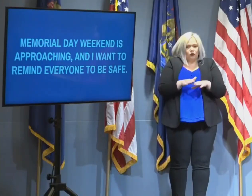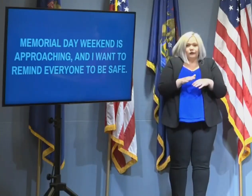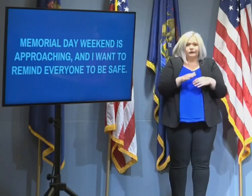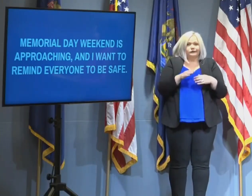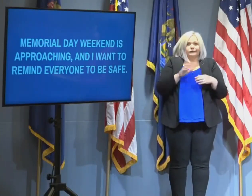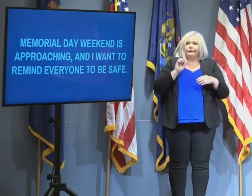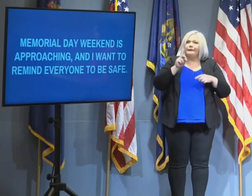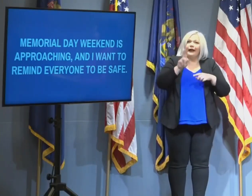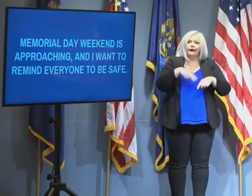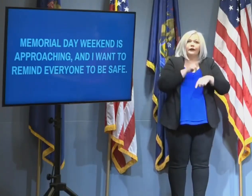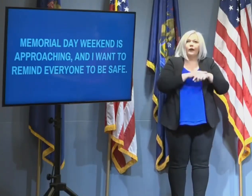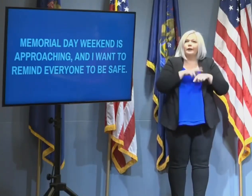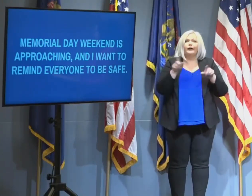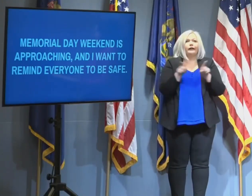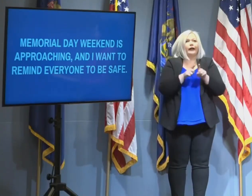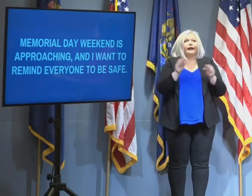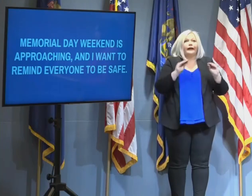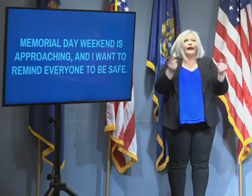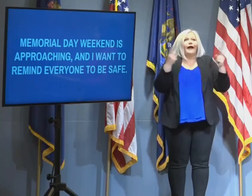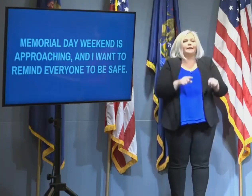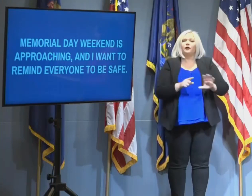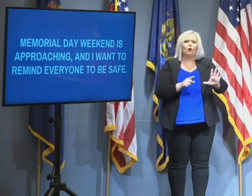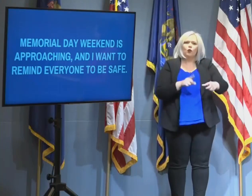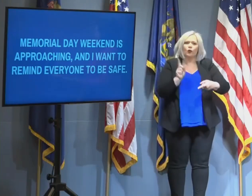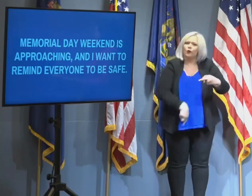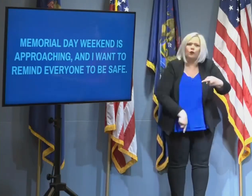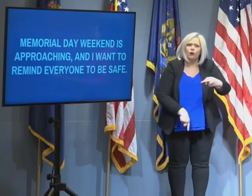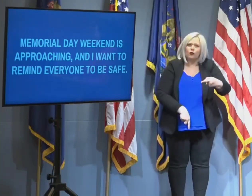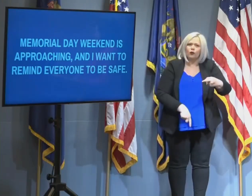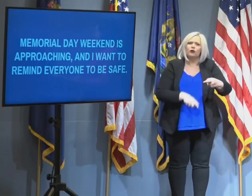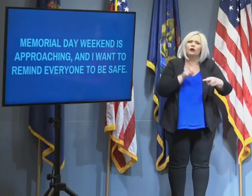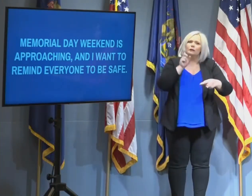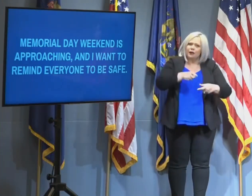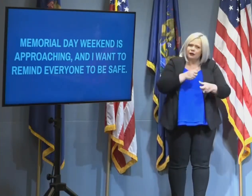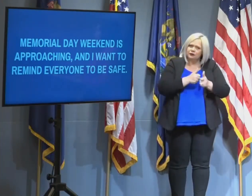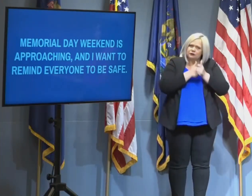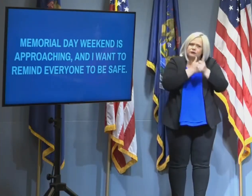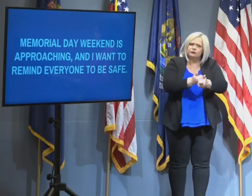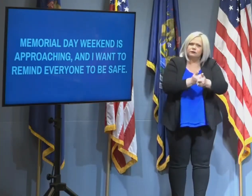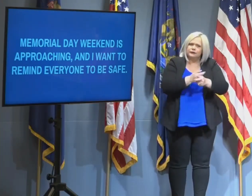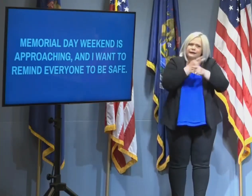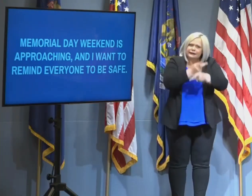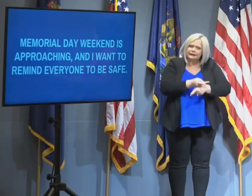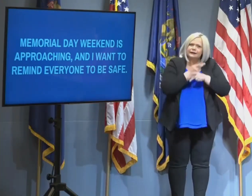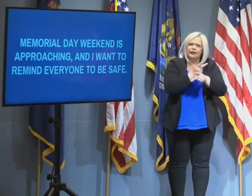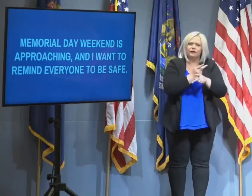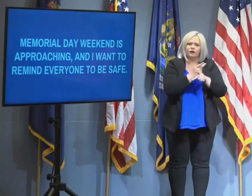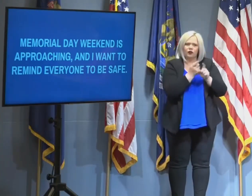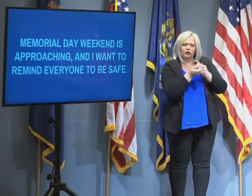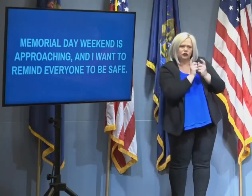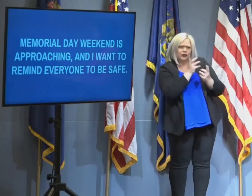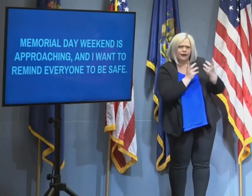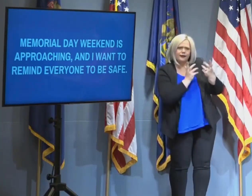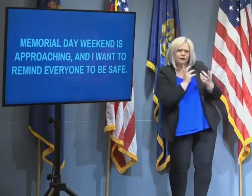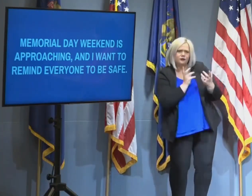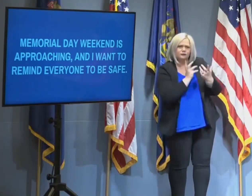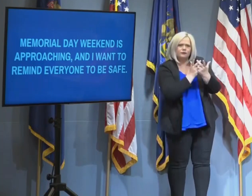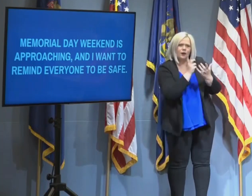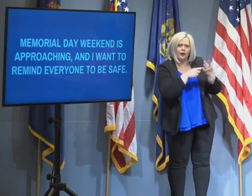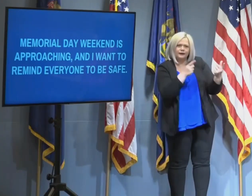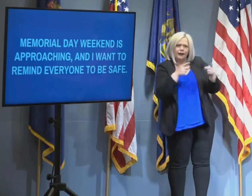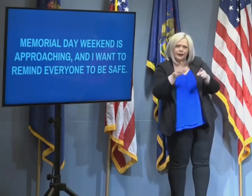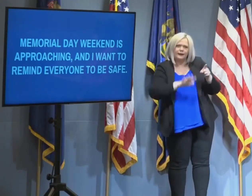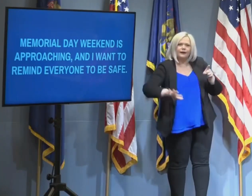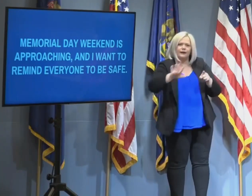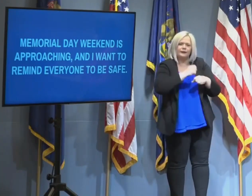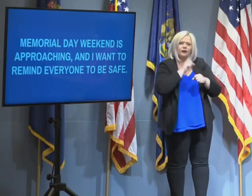changed. Life has changed, and it's important that we change along with it so we can safely get back to some normalcy.